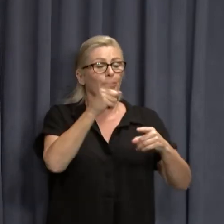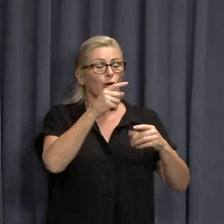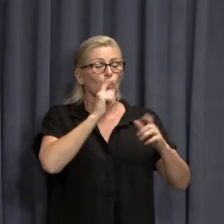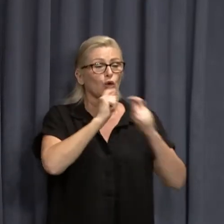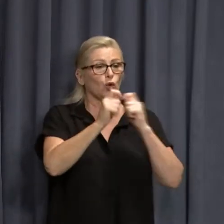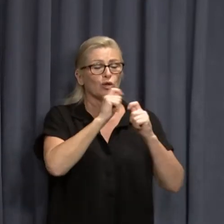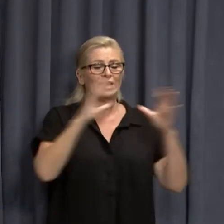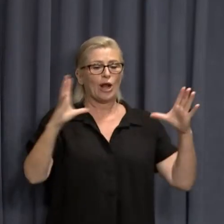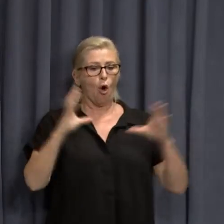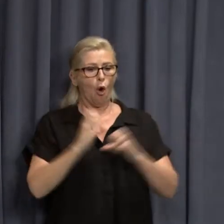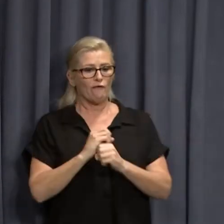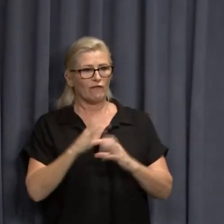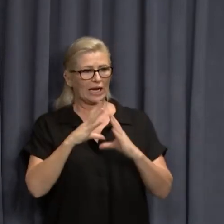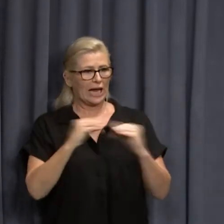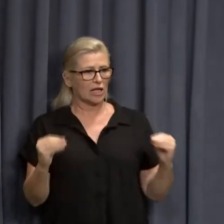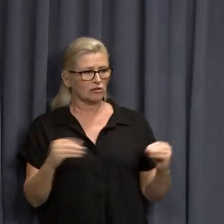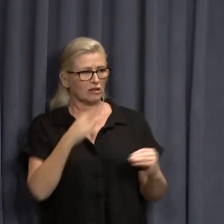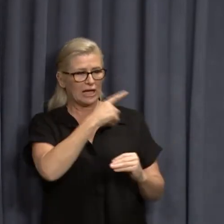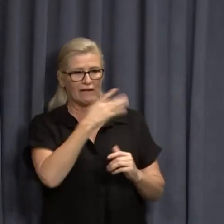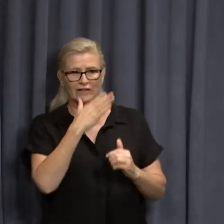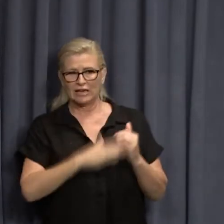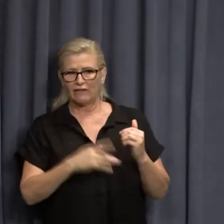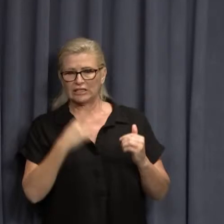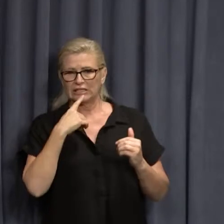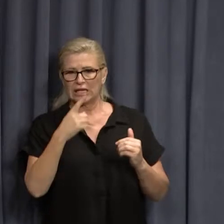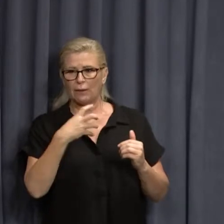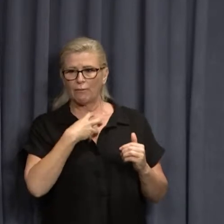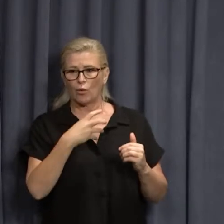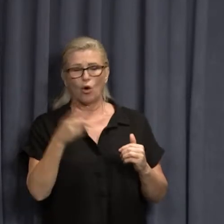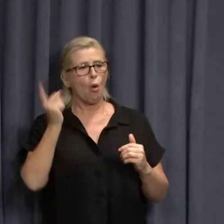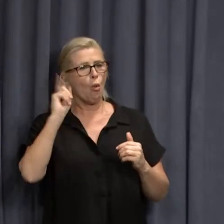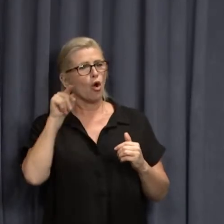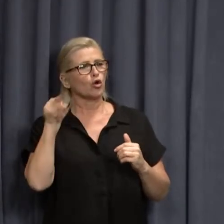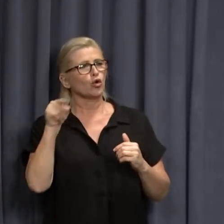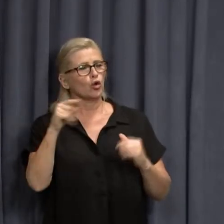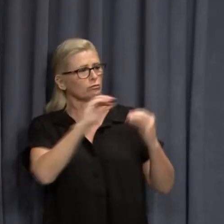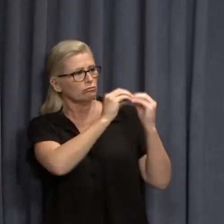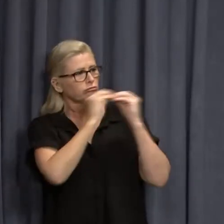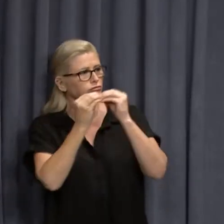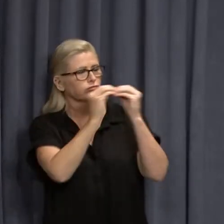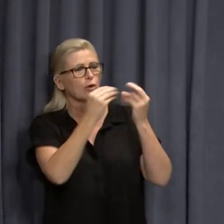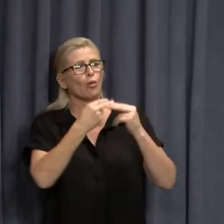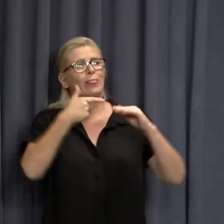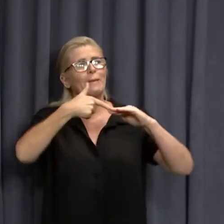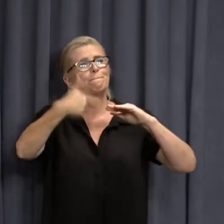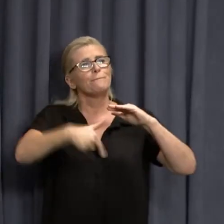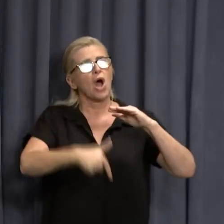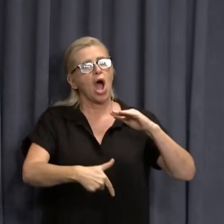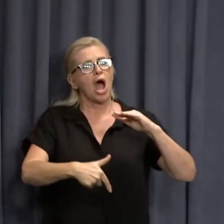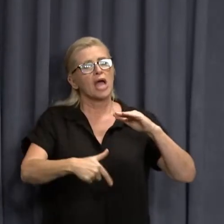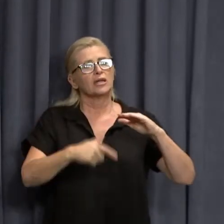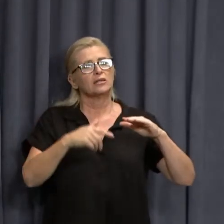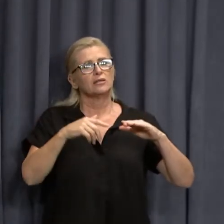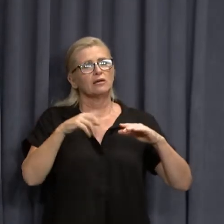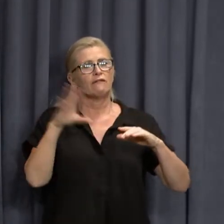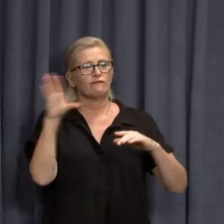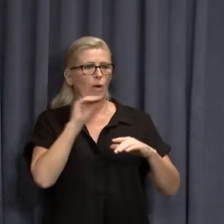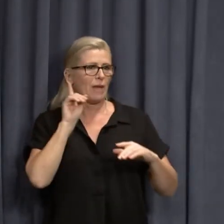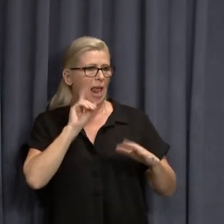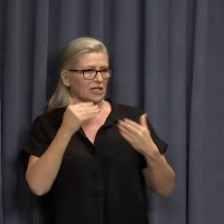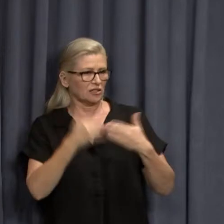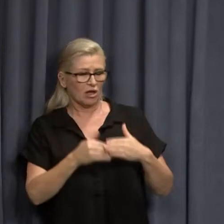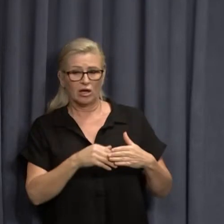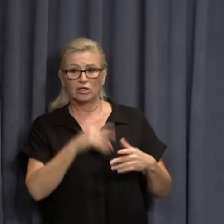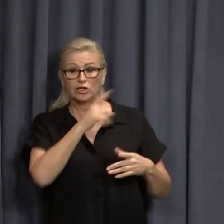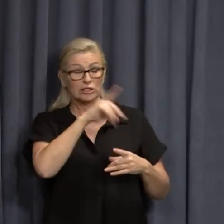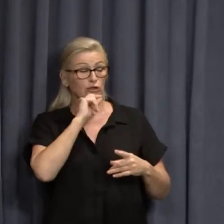they haven't said anything on this delay so far. What consultation did you do with the big miners ahead of last night's announcement? And did you give